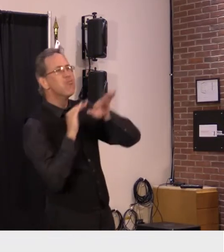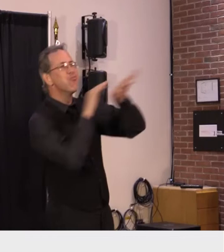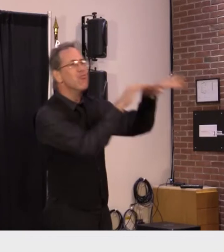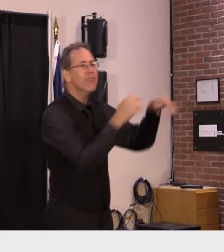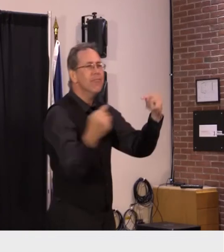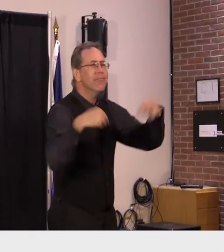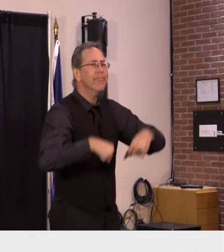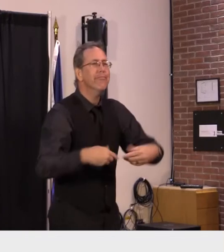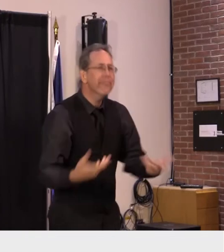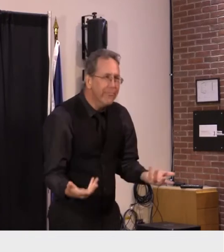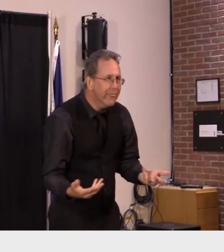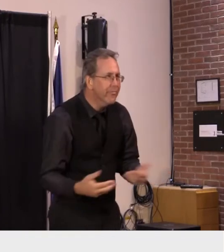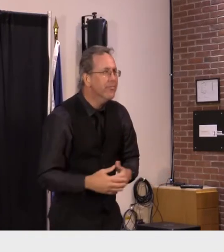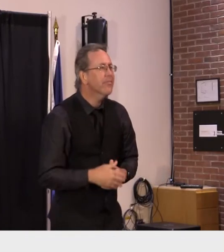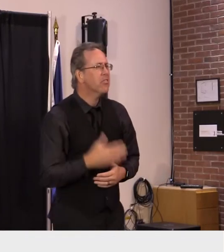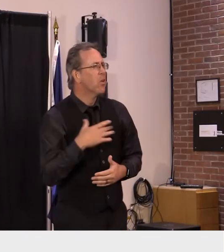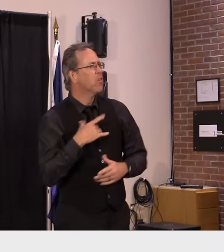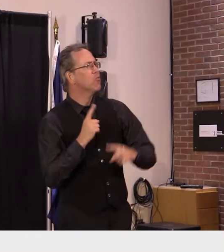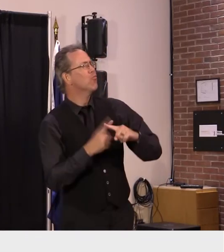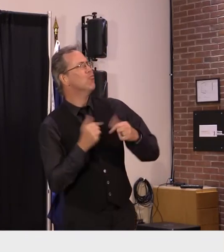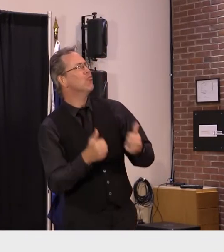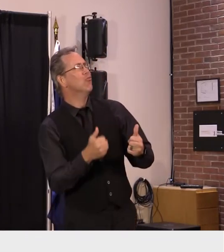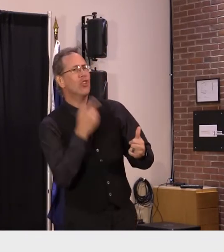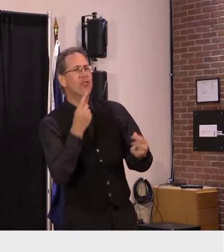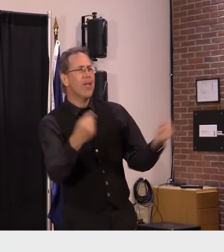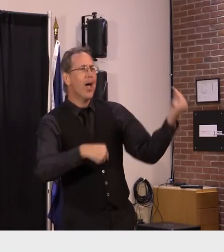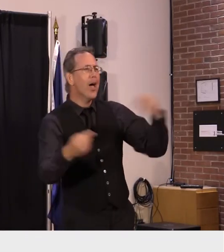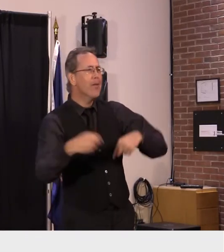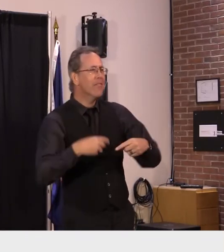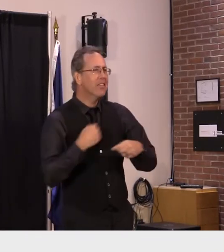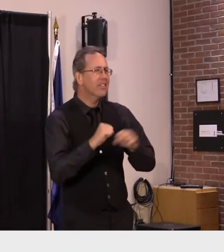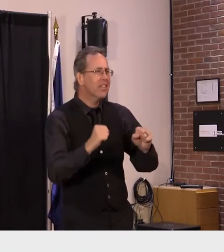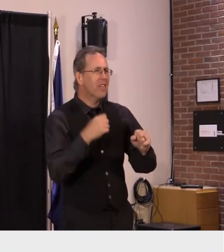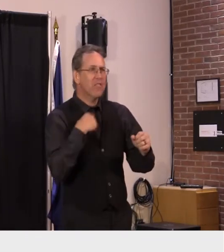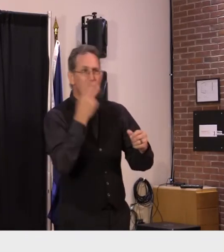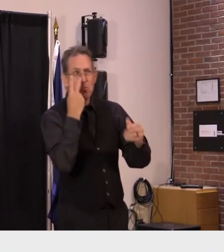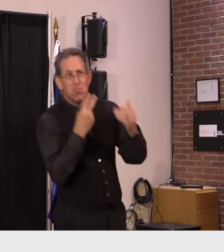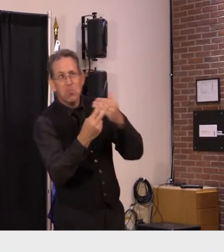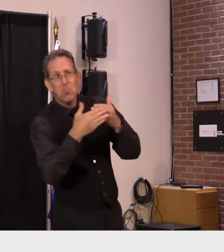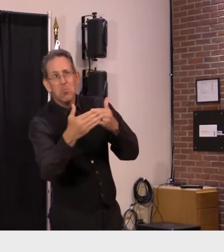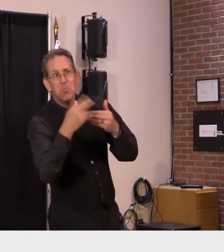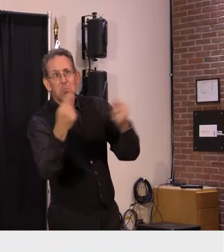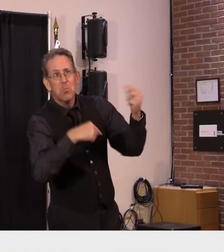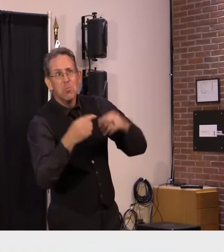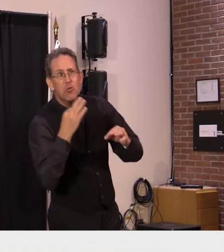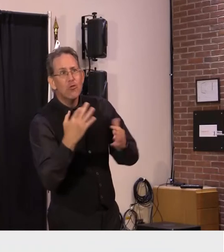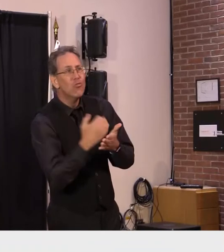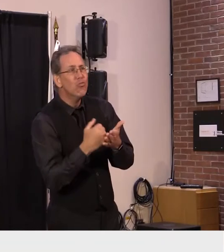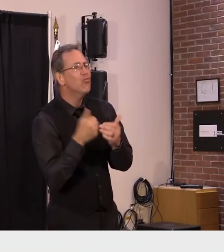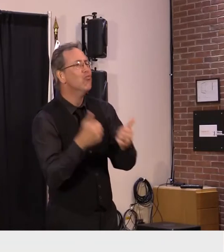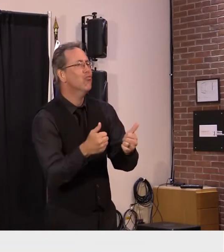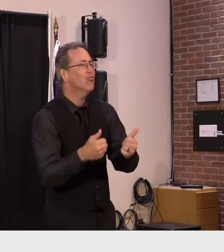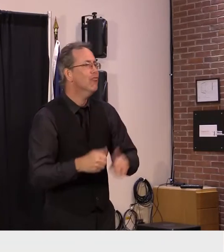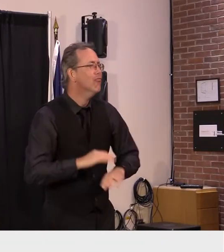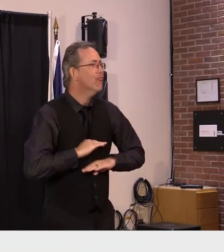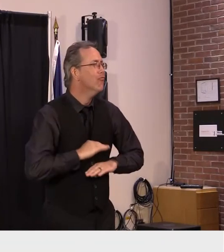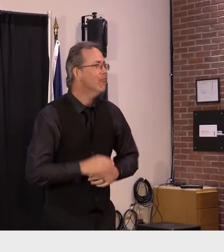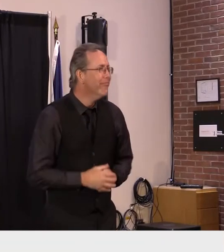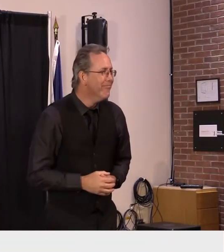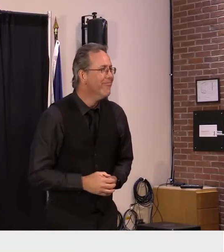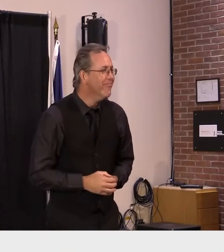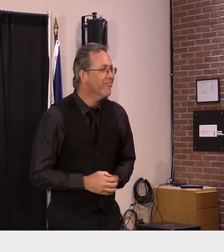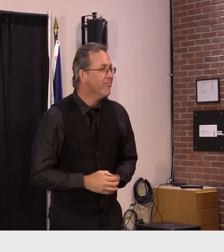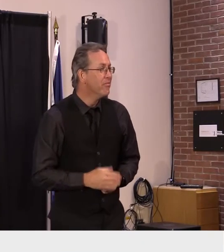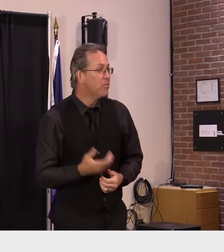again bodes well for us we're tracking well uh in terms of uh of uh the receipts